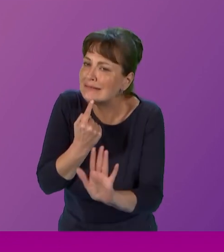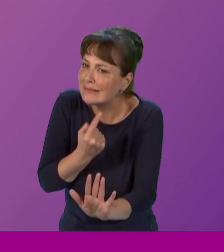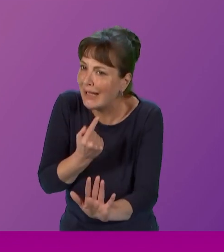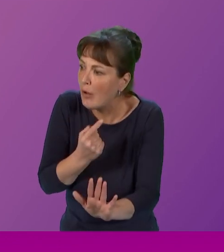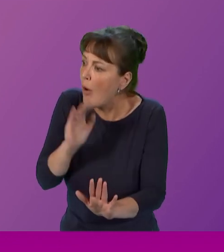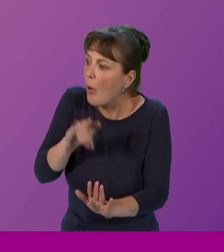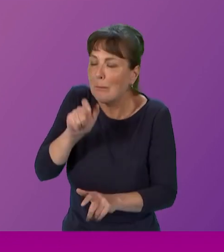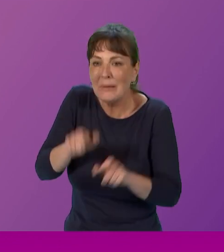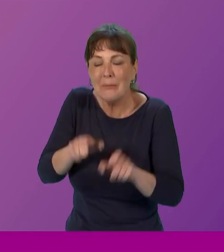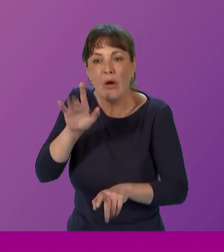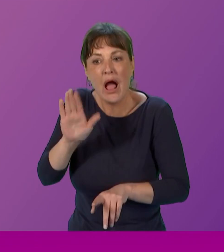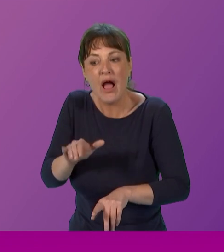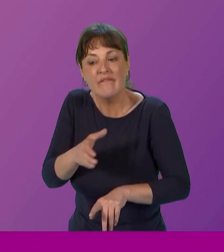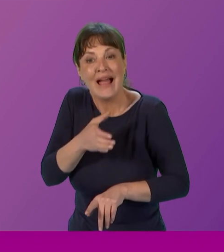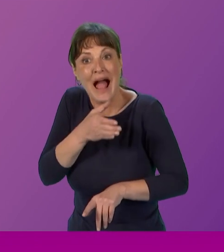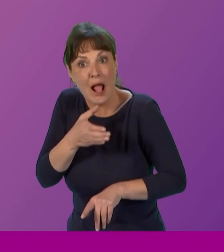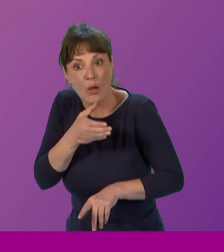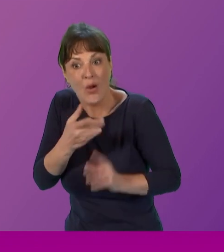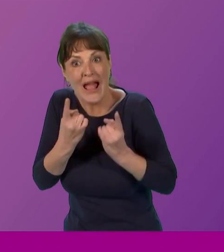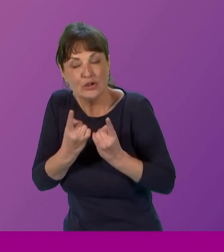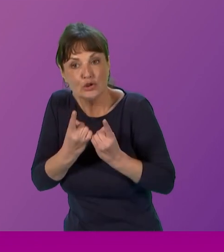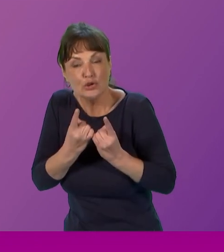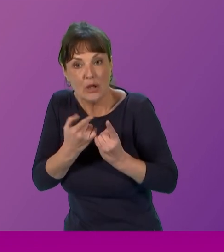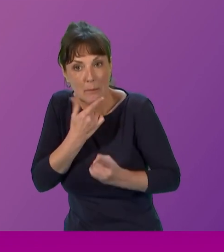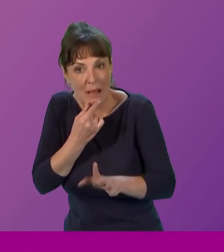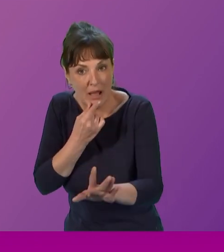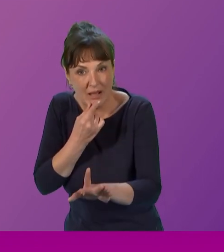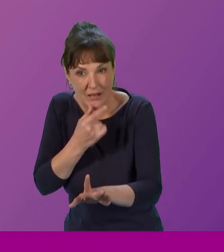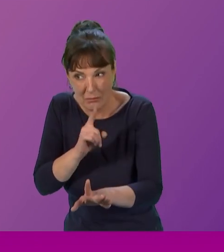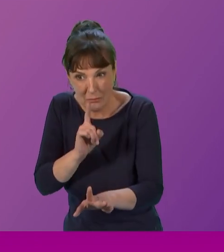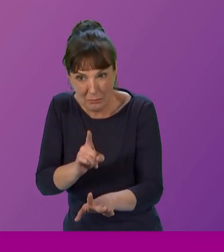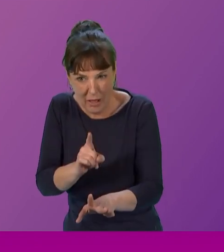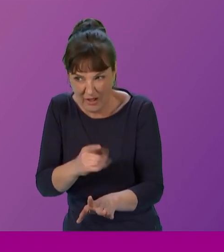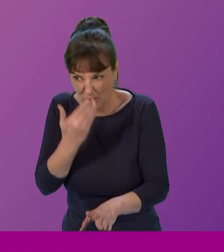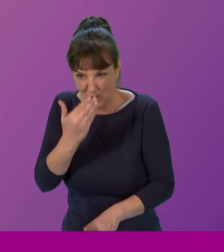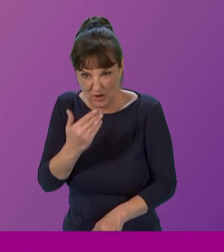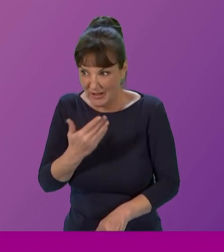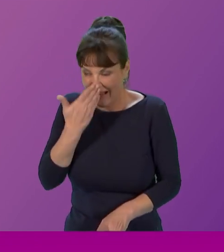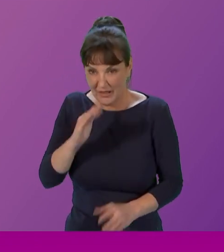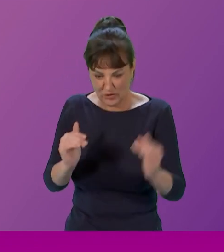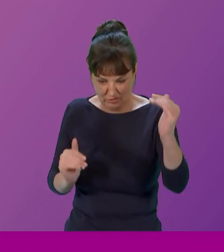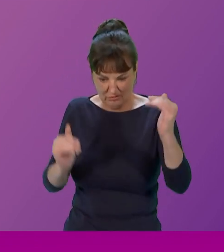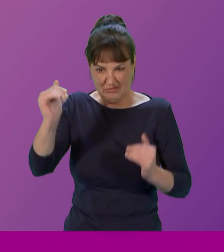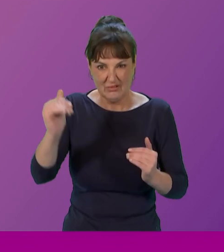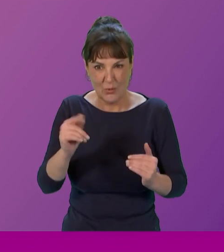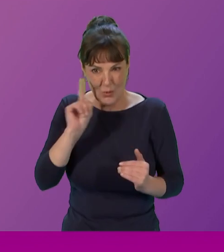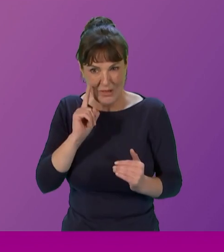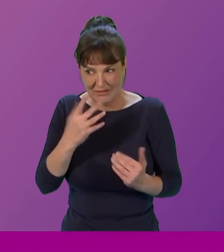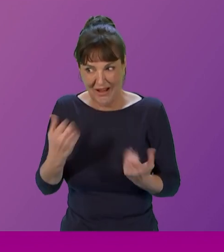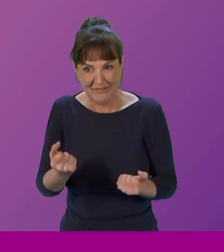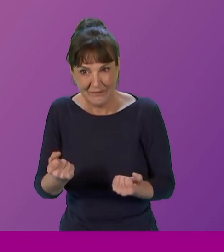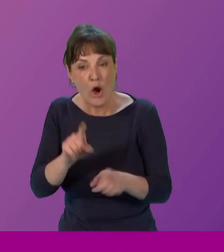but it shows you the disparity of women, especially things like the gender pay gap where the impact of a partner's